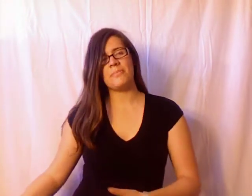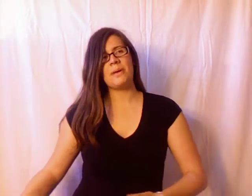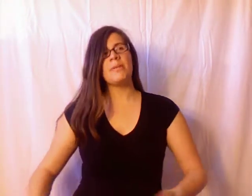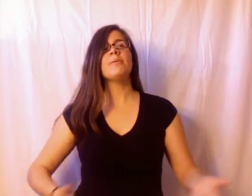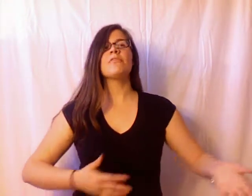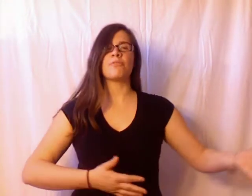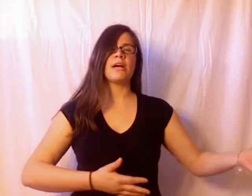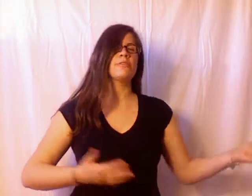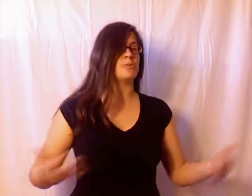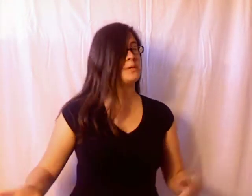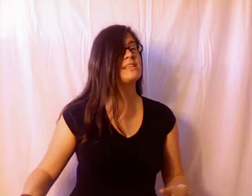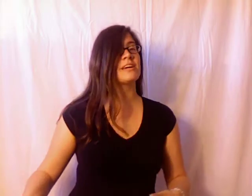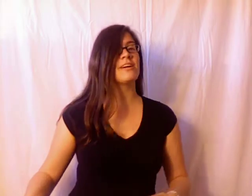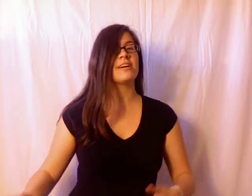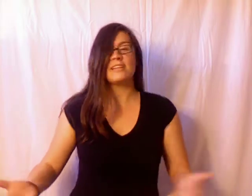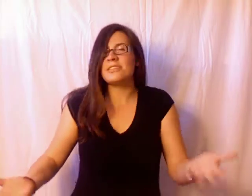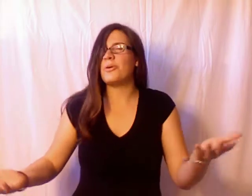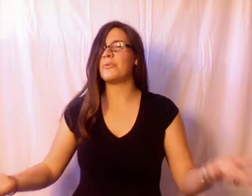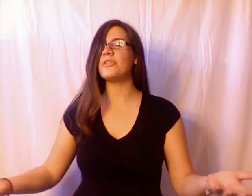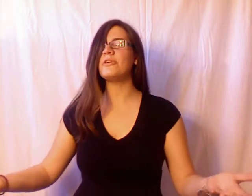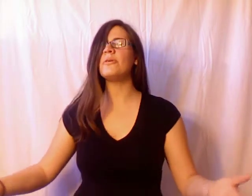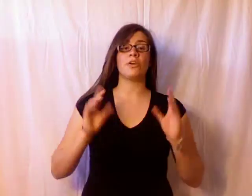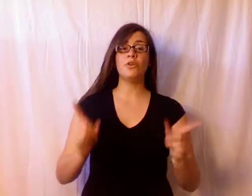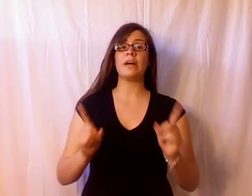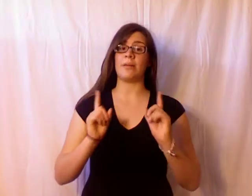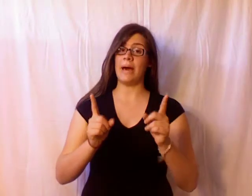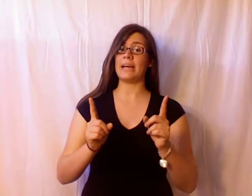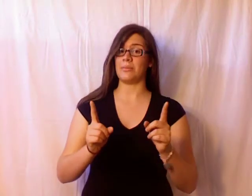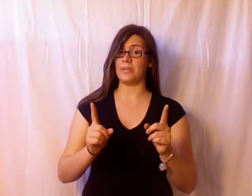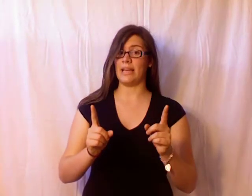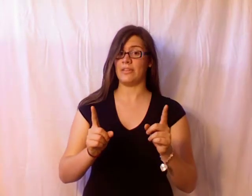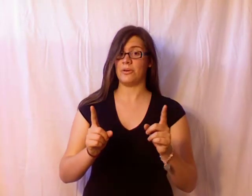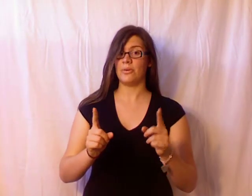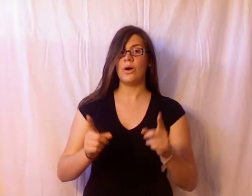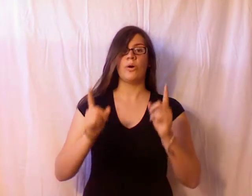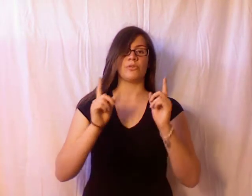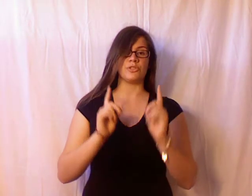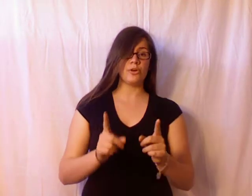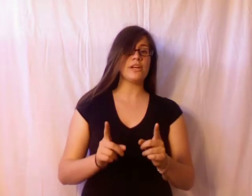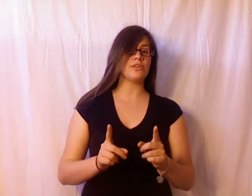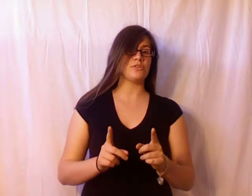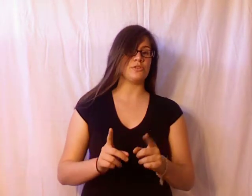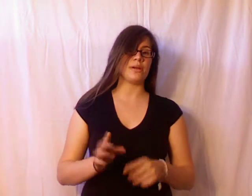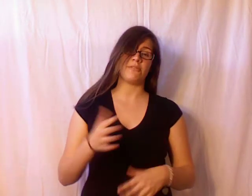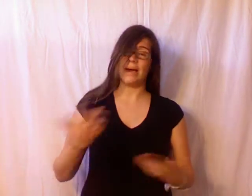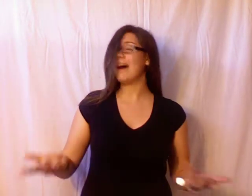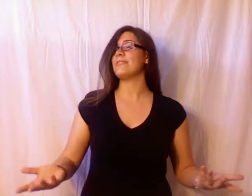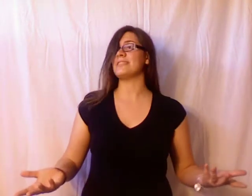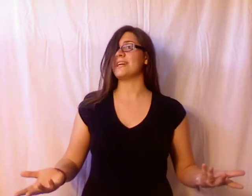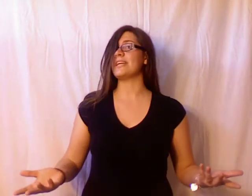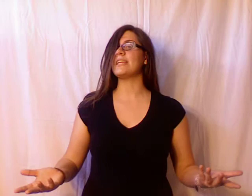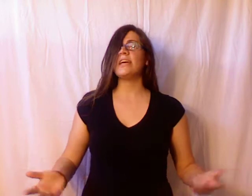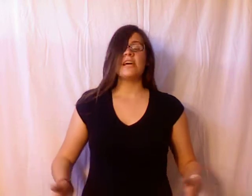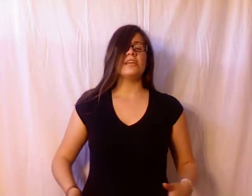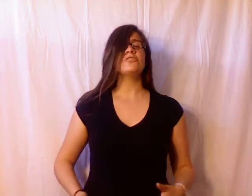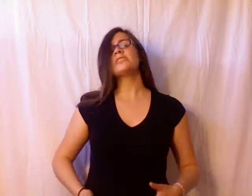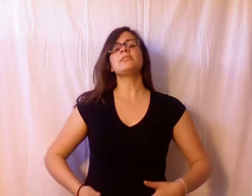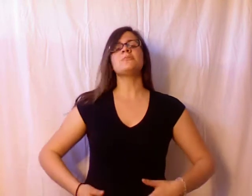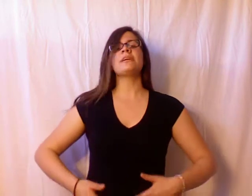maybe your friend who speaks Hungarian isn't going with you, you've got a backup plan, though. What you're gonna do, if you haven't studied, is you're just gonna speak